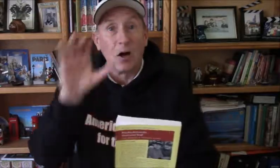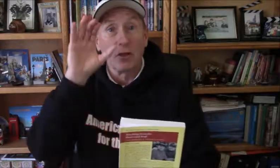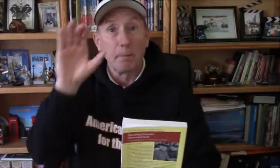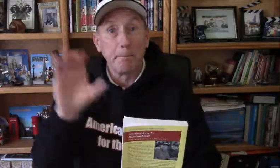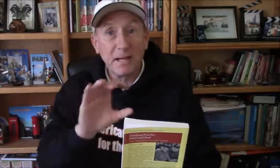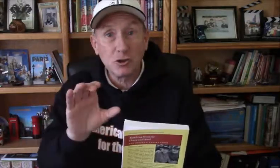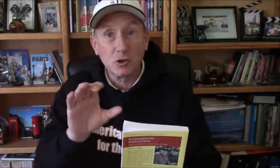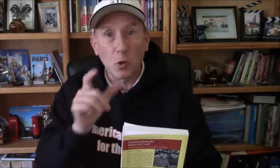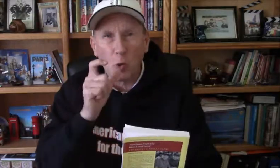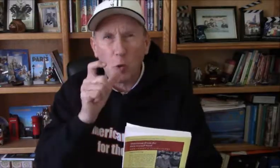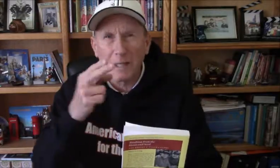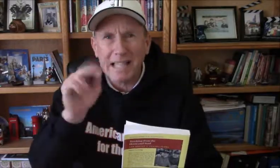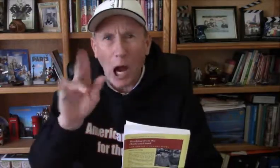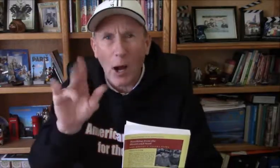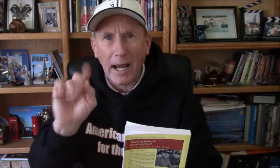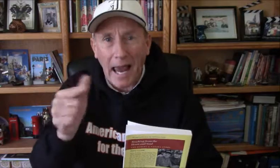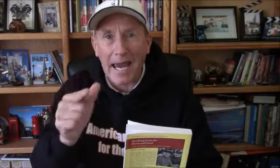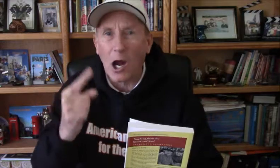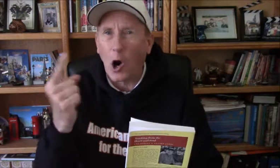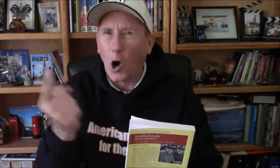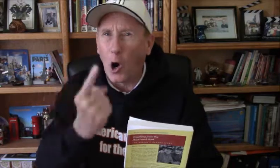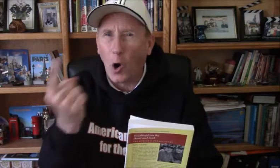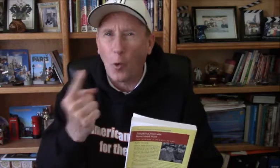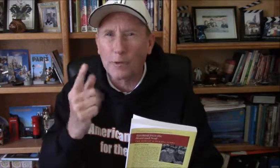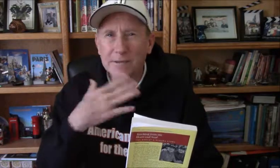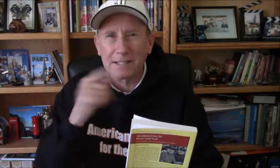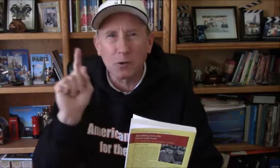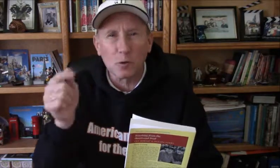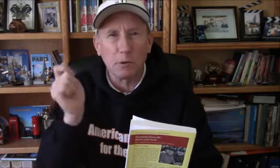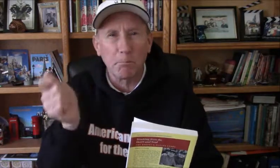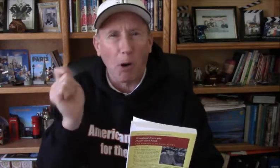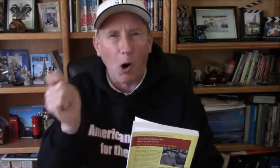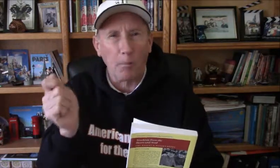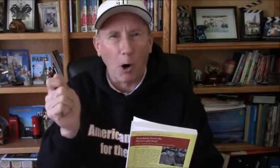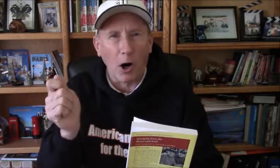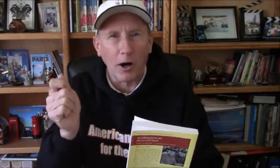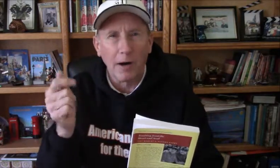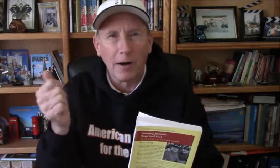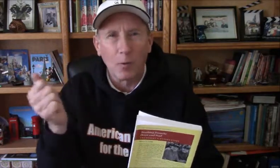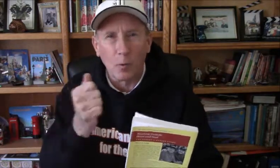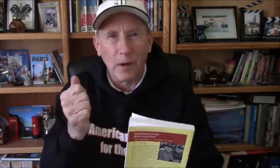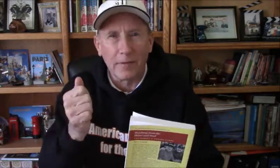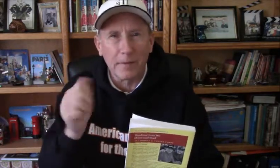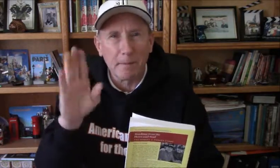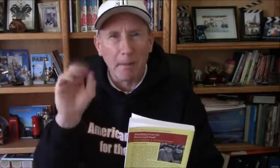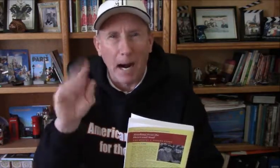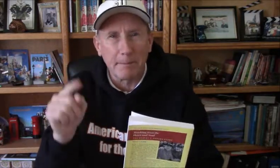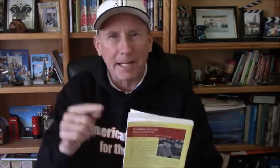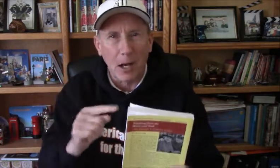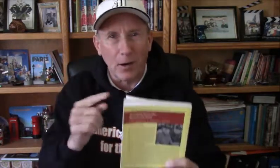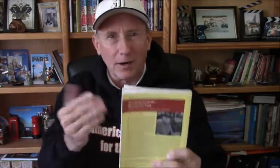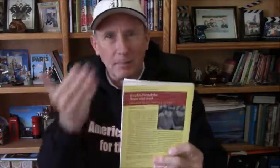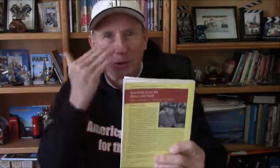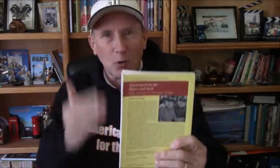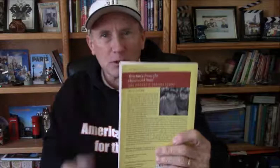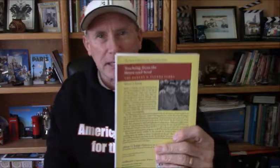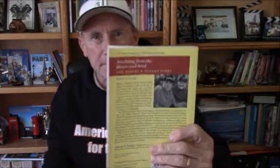The picture. Who is Harry Lang? I would like to go to the ballpark with Bob Panera. Close up.